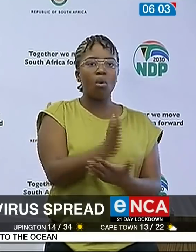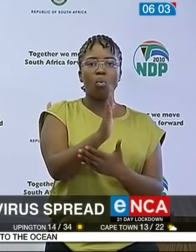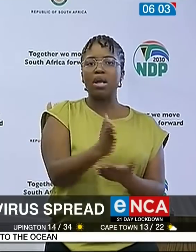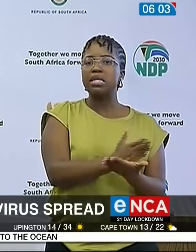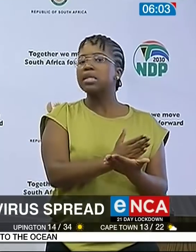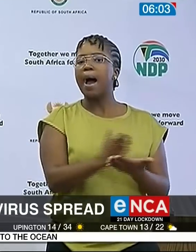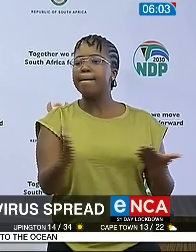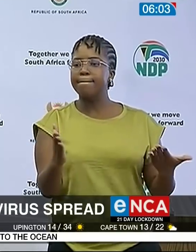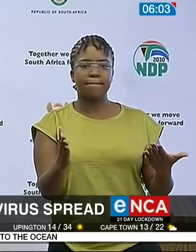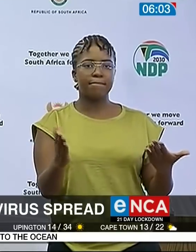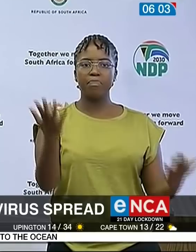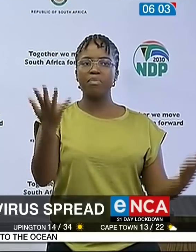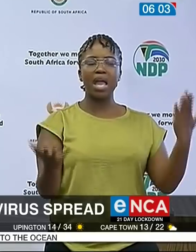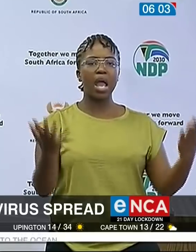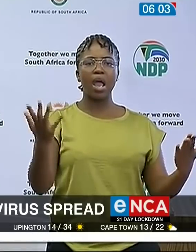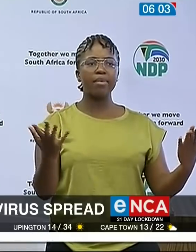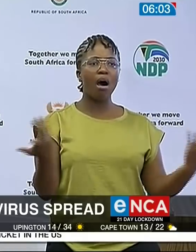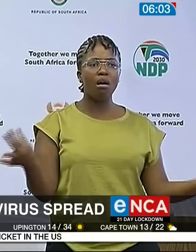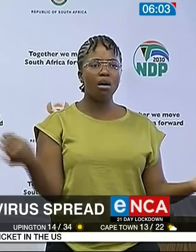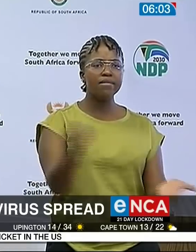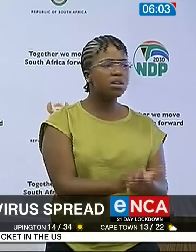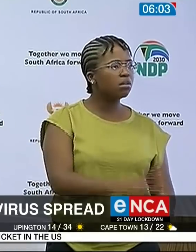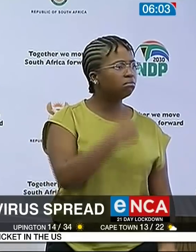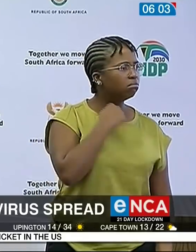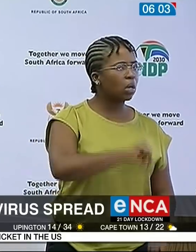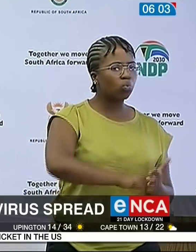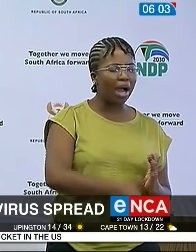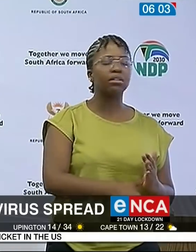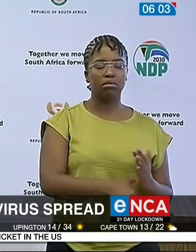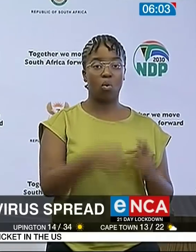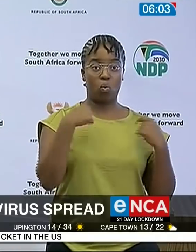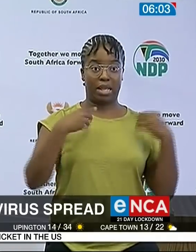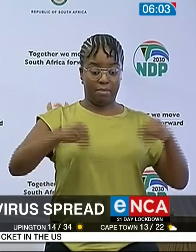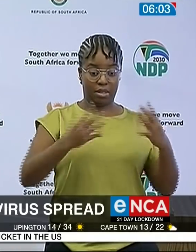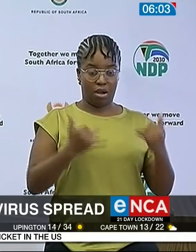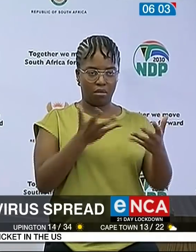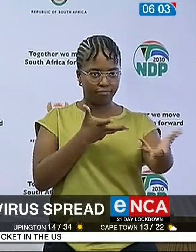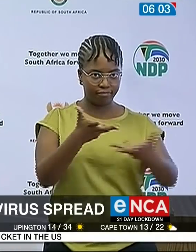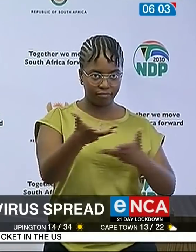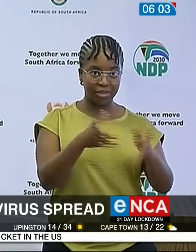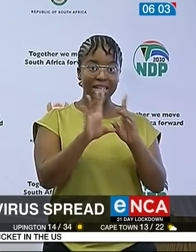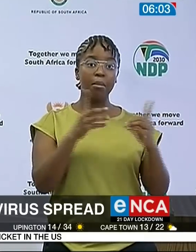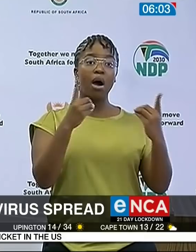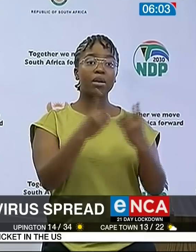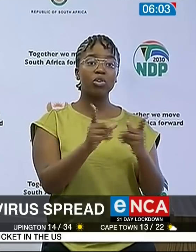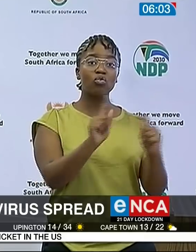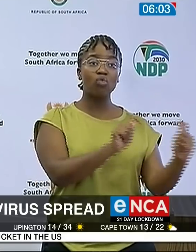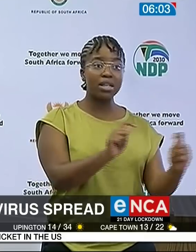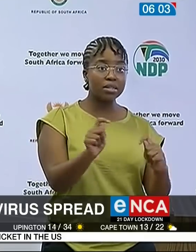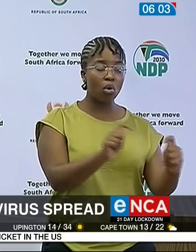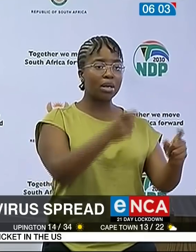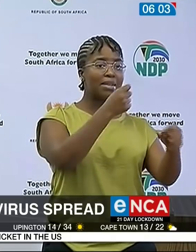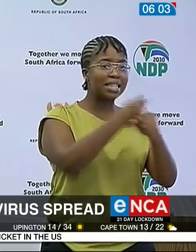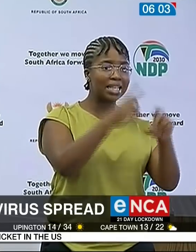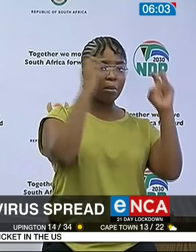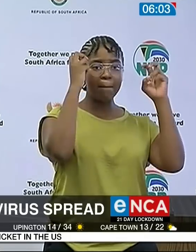some instances where these are not adequate. So we are having a conversation with the Department of Transport and the Minister